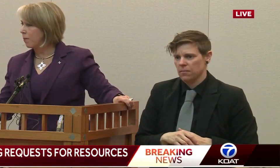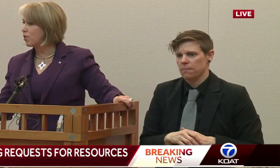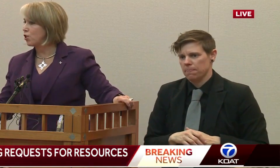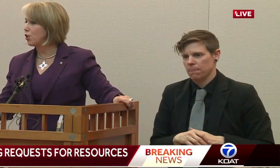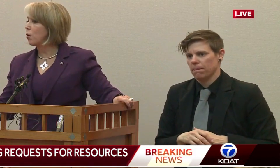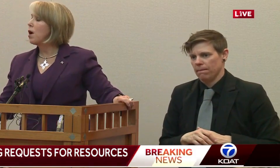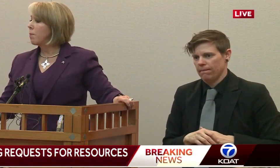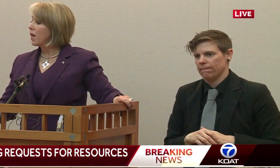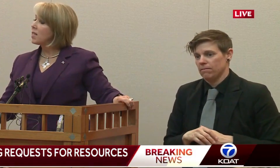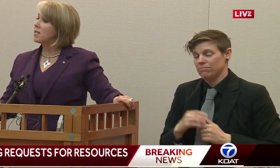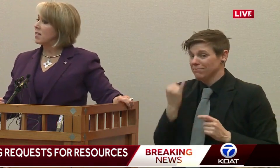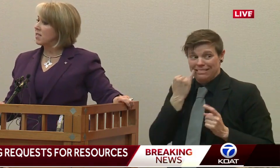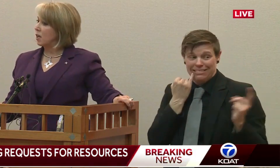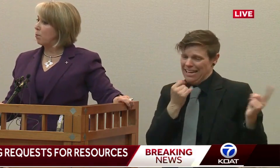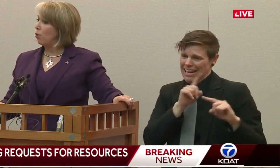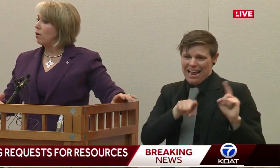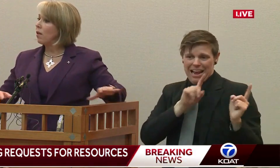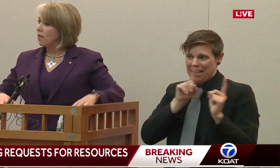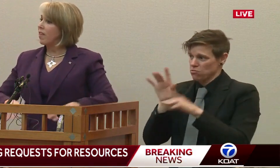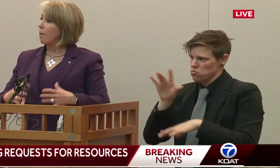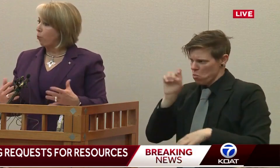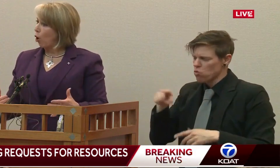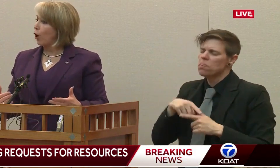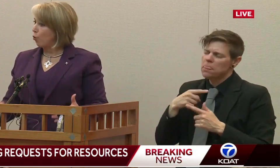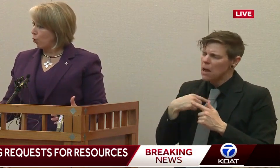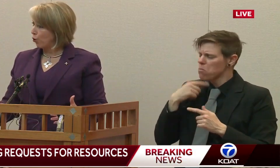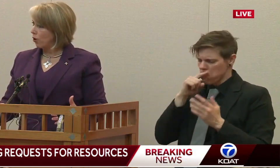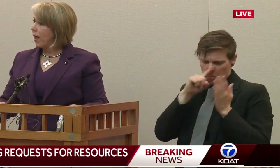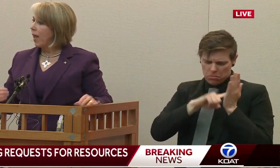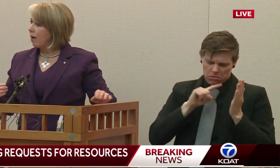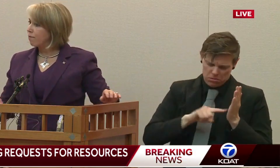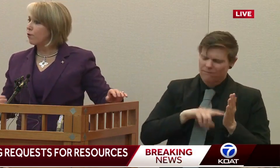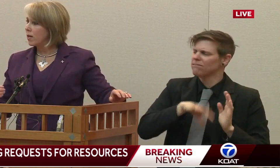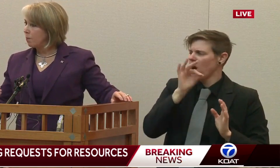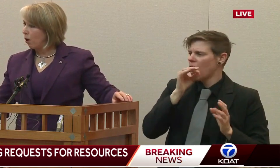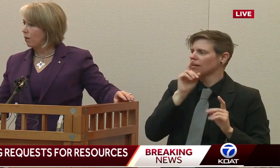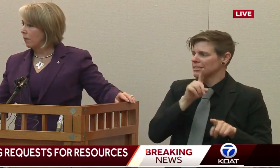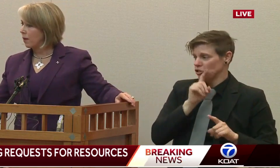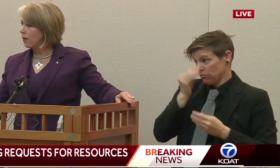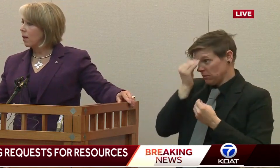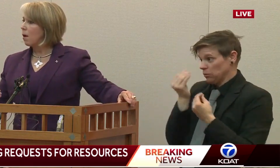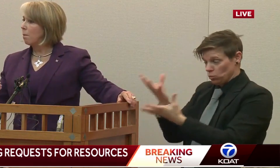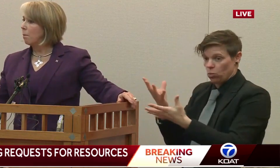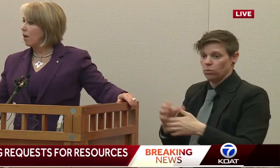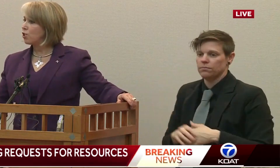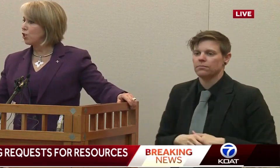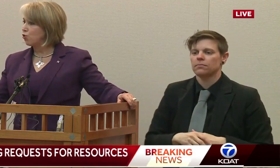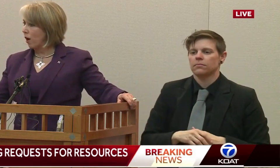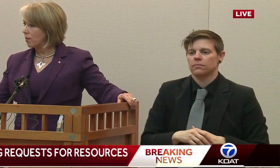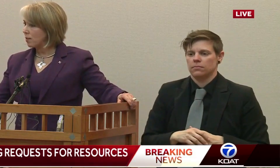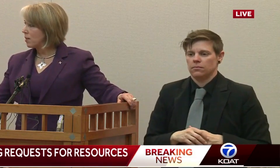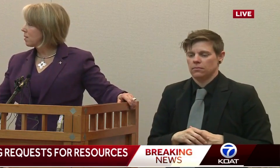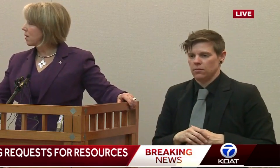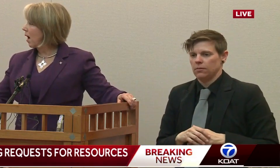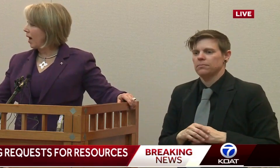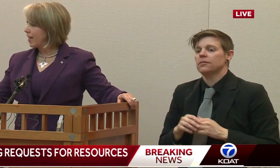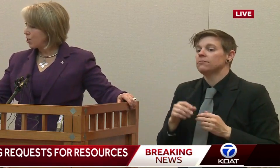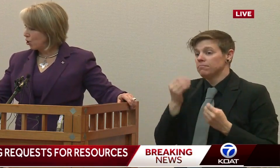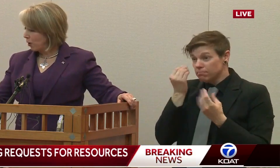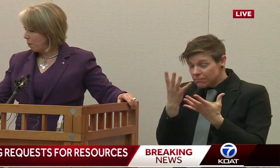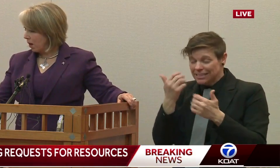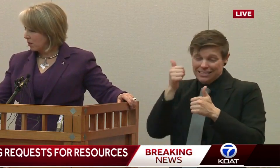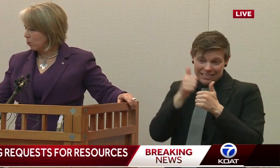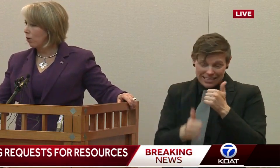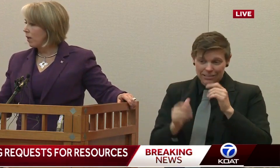we'll get that information to you. But it is an example that that broad order, every department must address to the